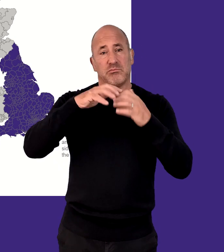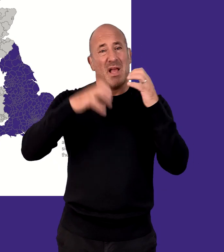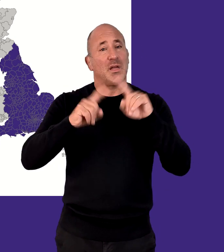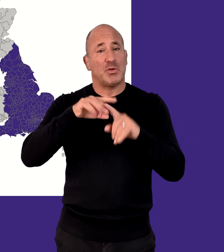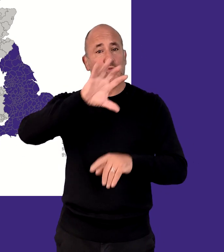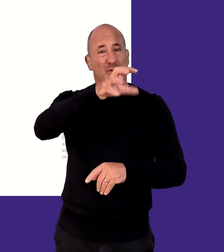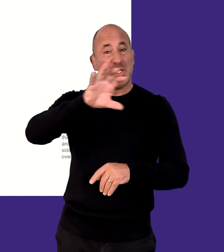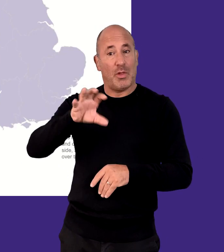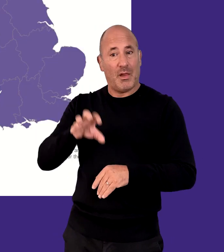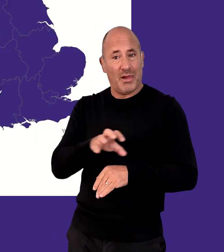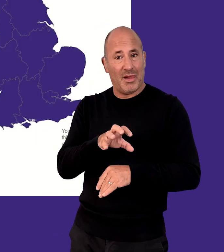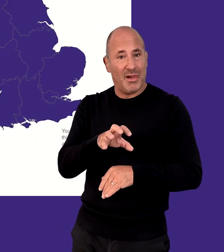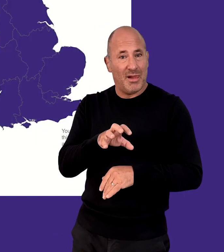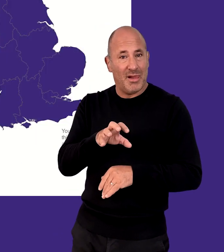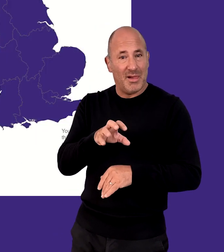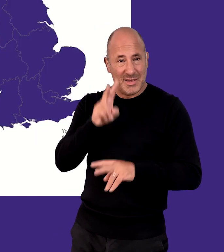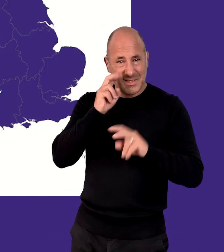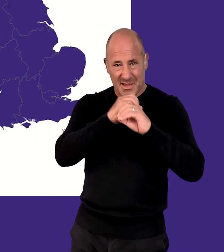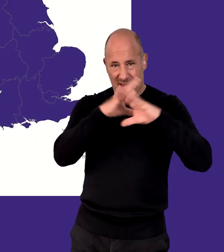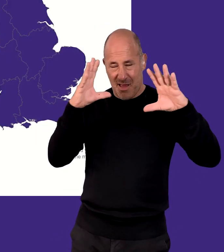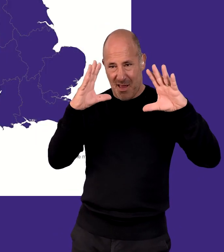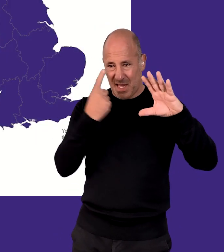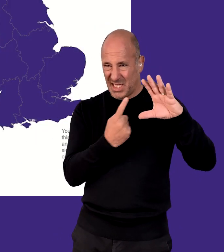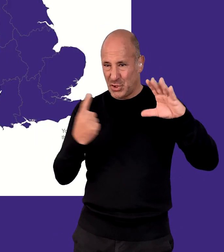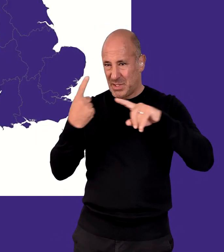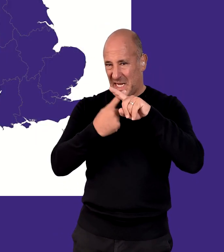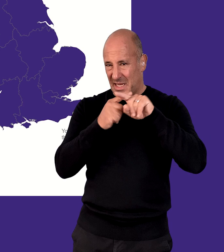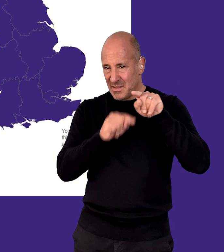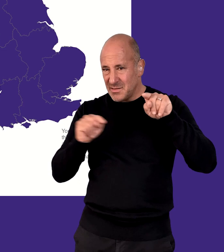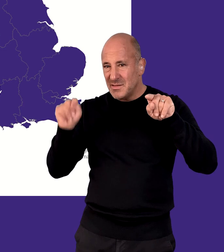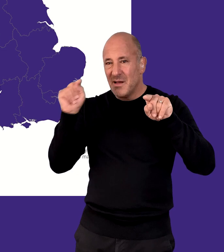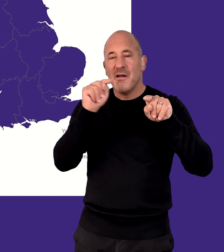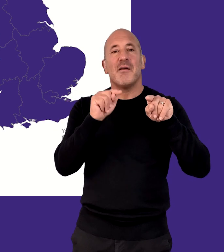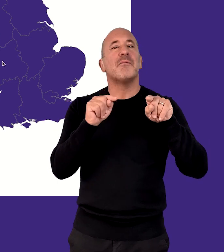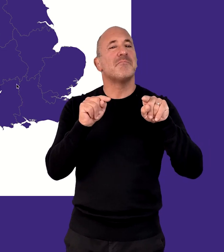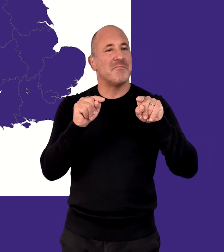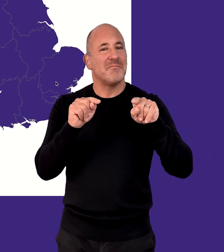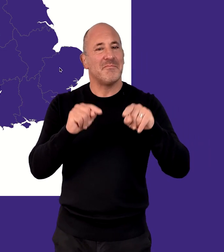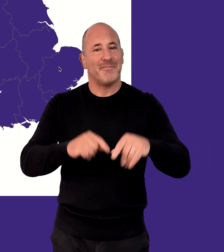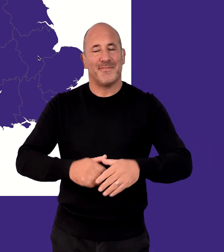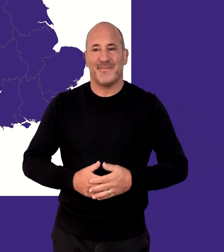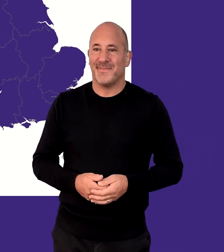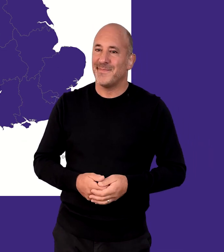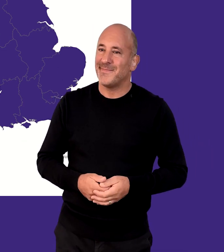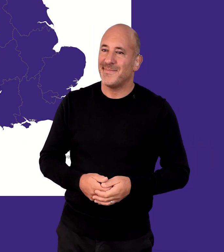by region, to give an aggregated view of the data for each region of England.